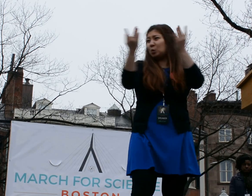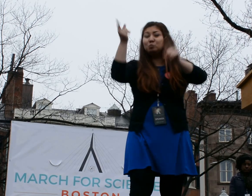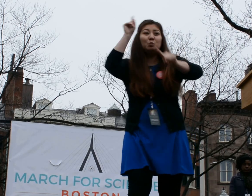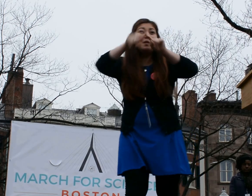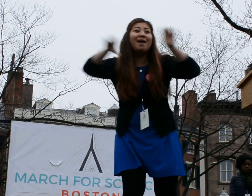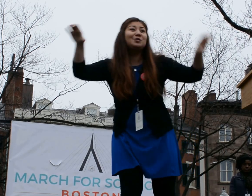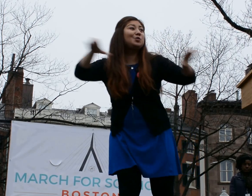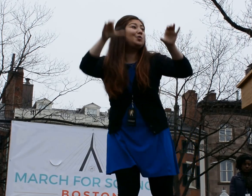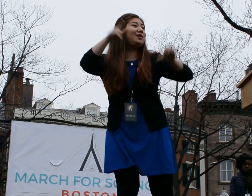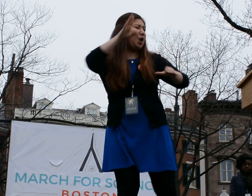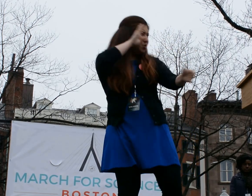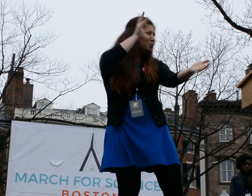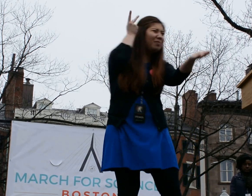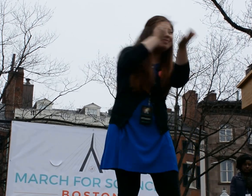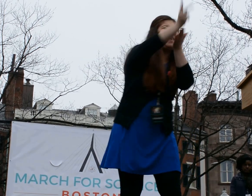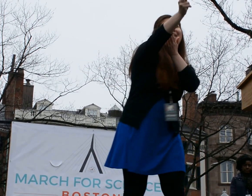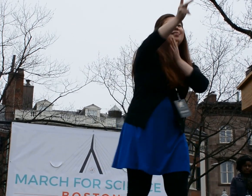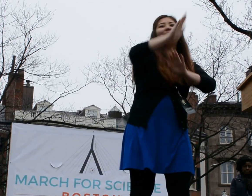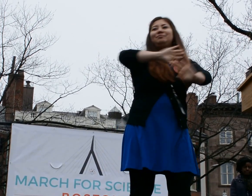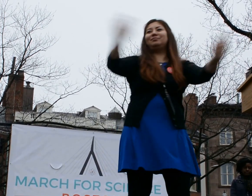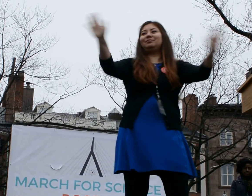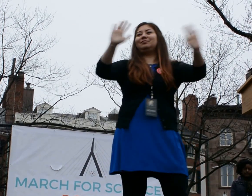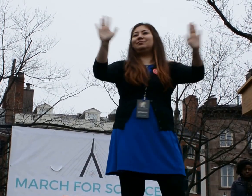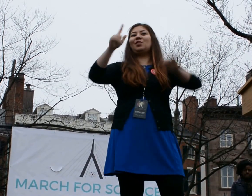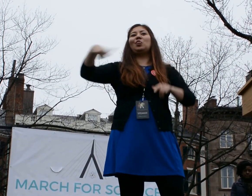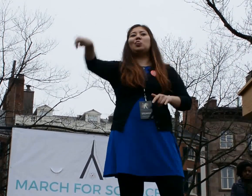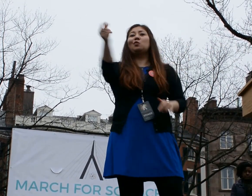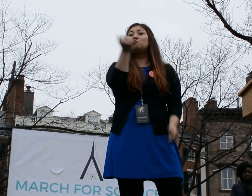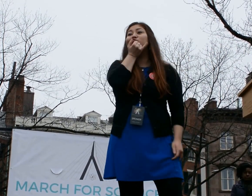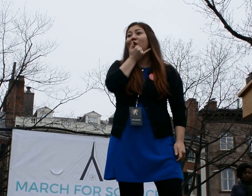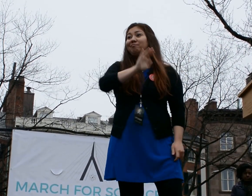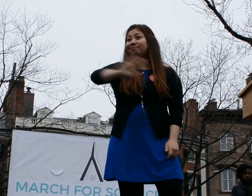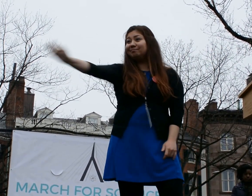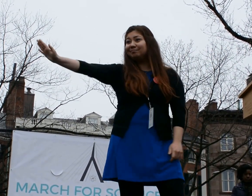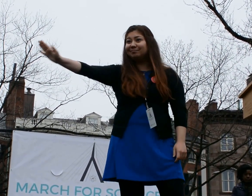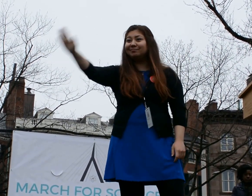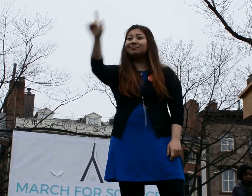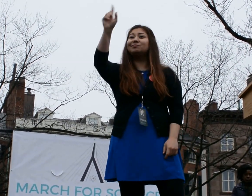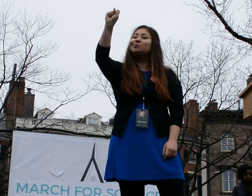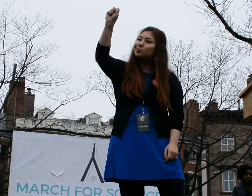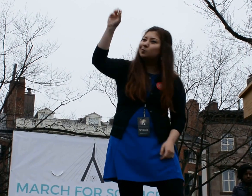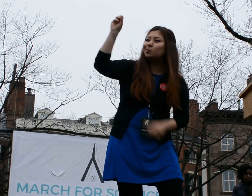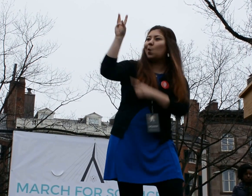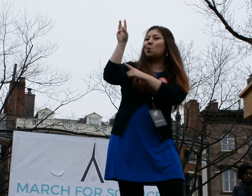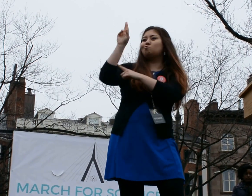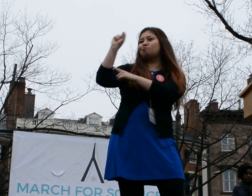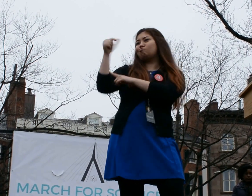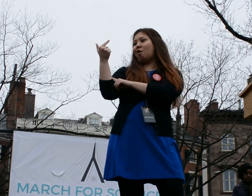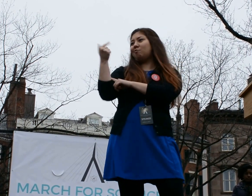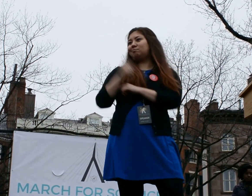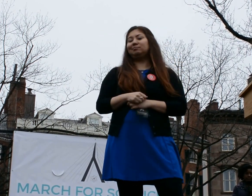anyone has told you that you can't make it, that you will fail, they are wrong. So wrong.